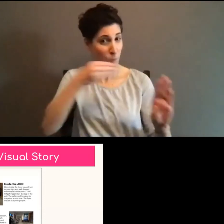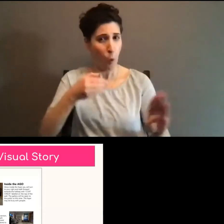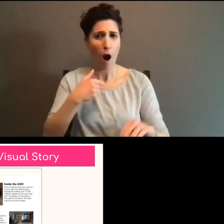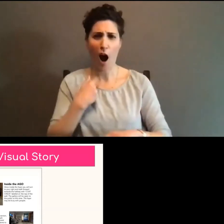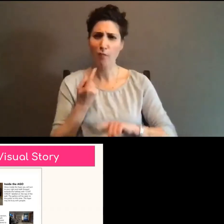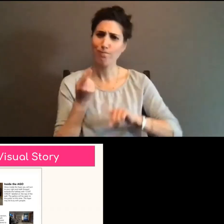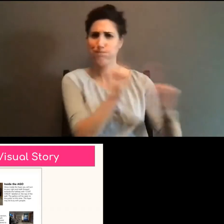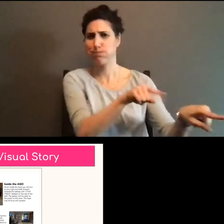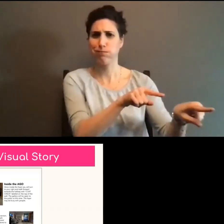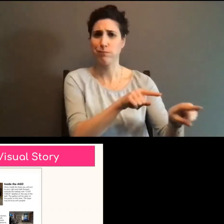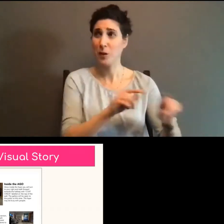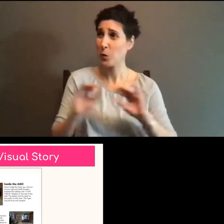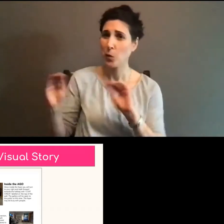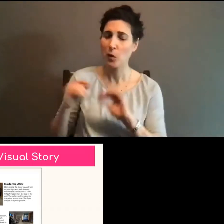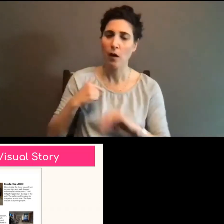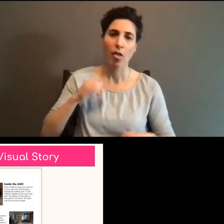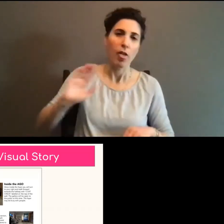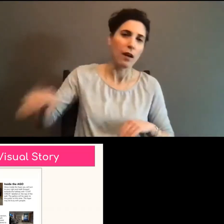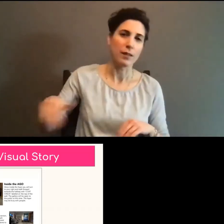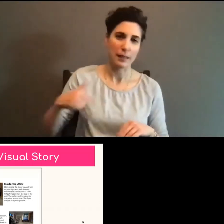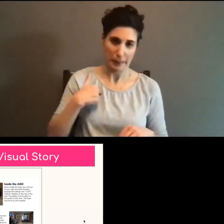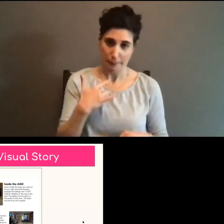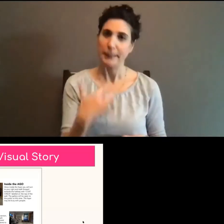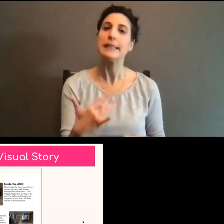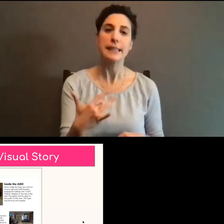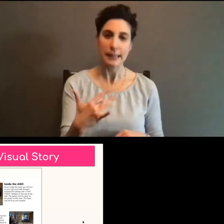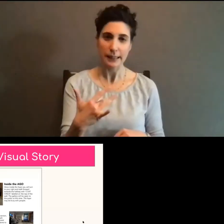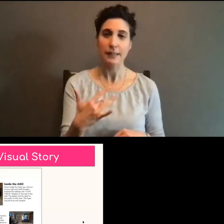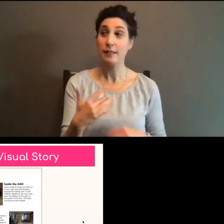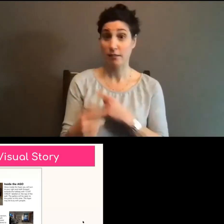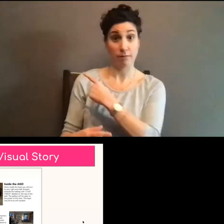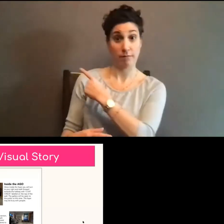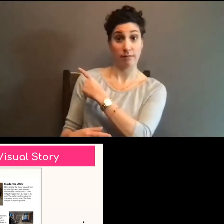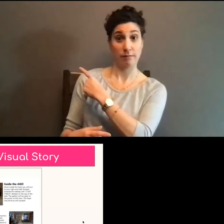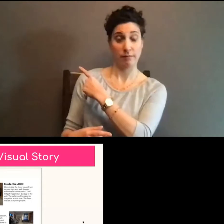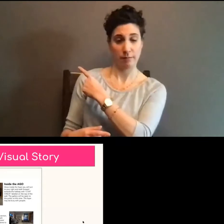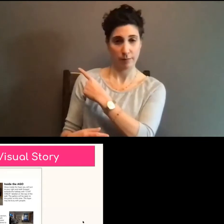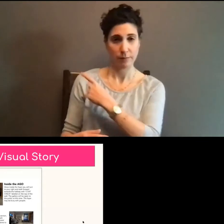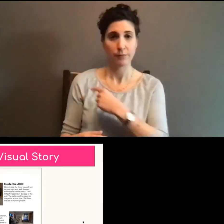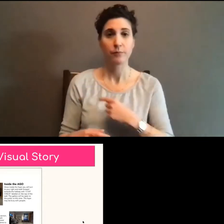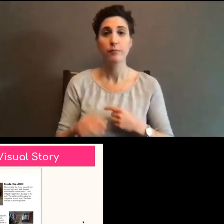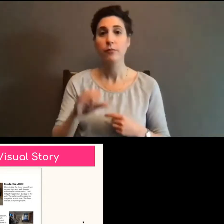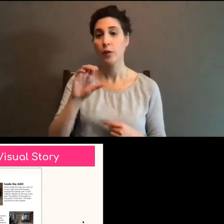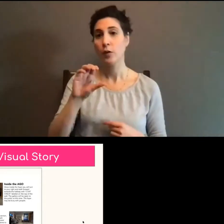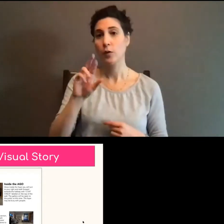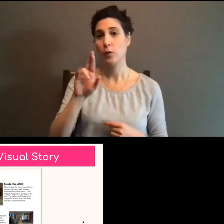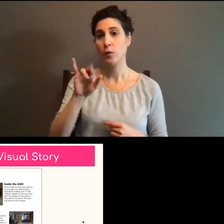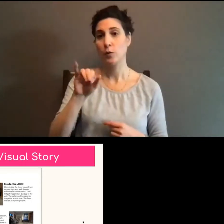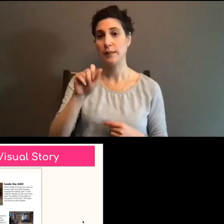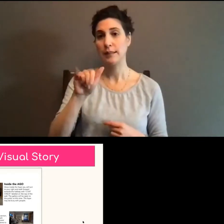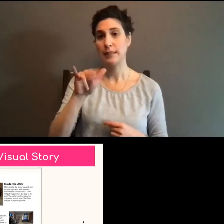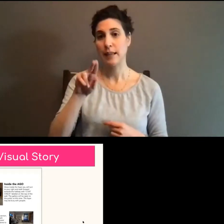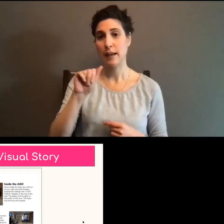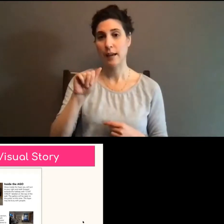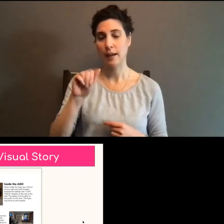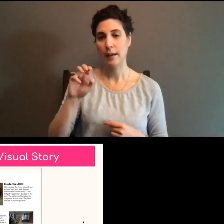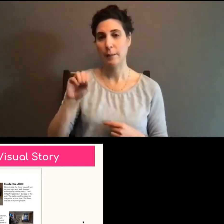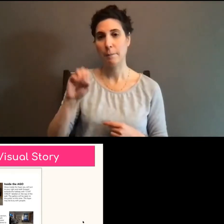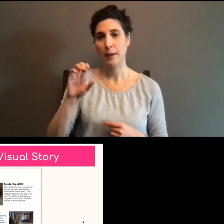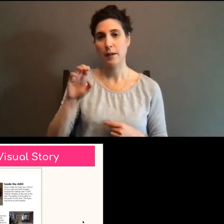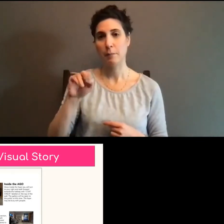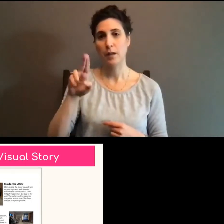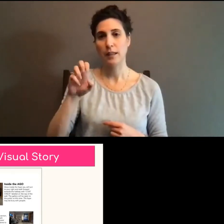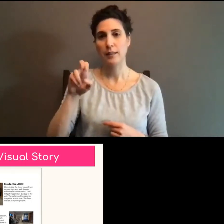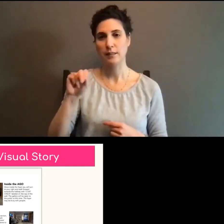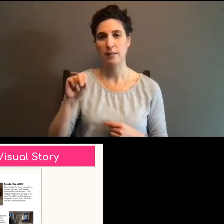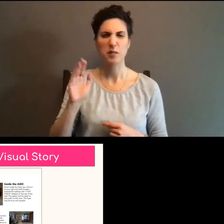As you can see on the screen, um, I have an example of a visual story made by Christina McMullen, our previous communications and